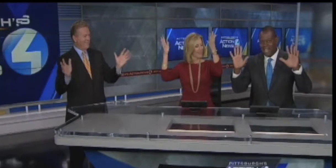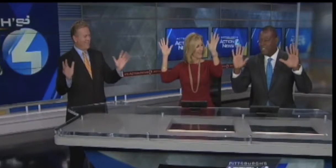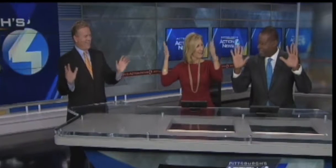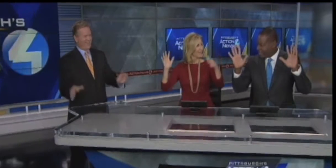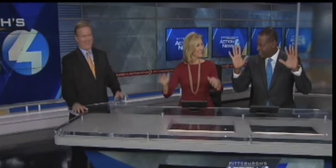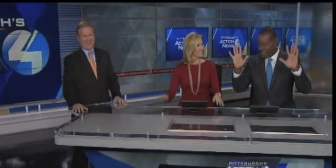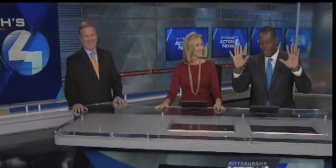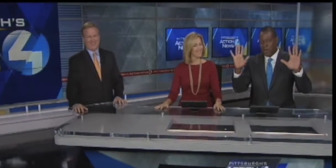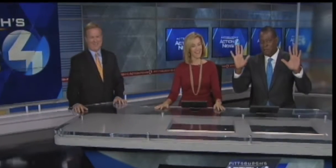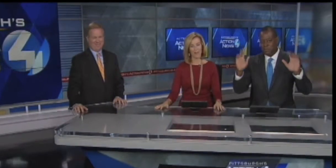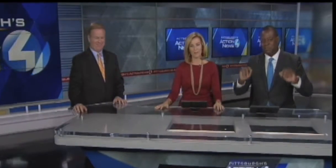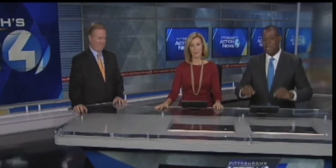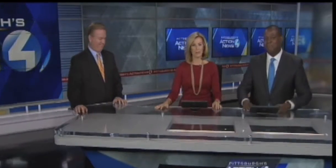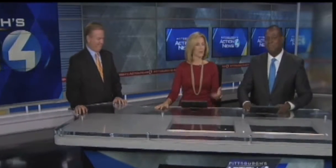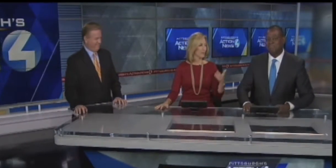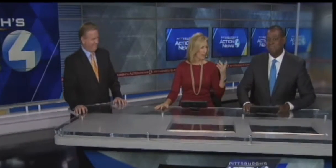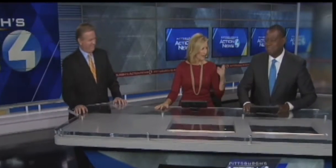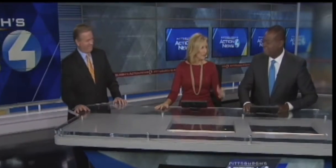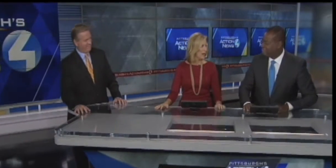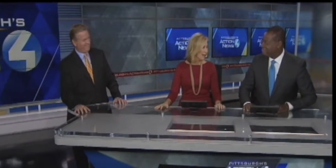sign language. Standing ovation. absolutely do, and they play it in the rain.